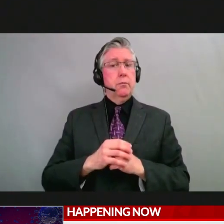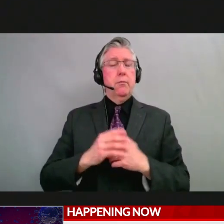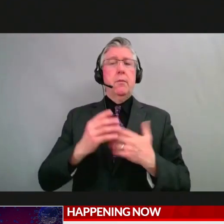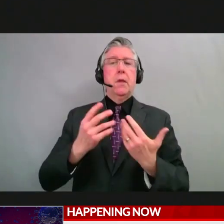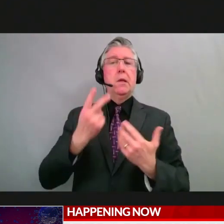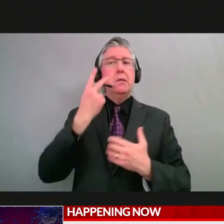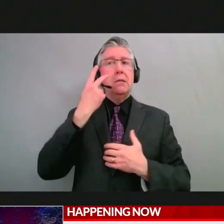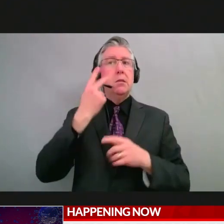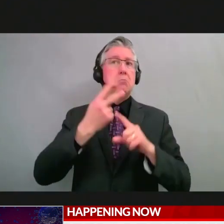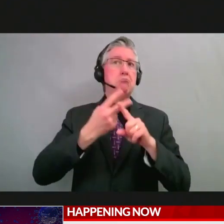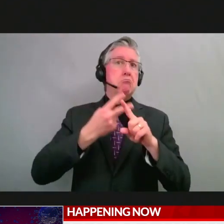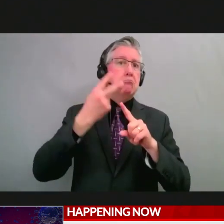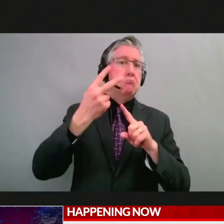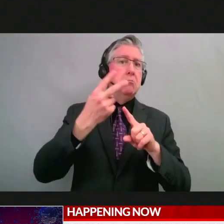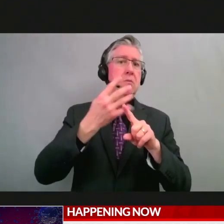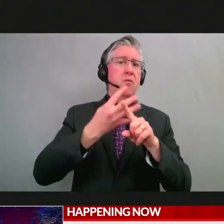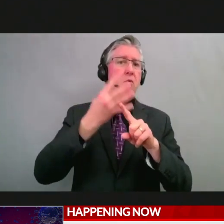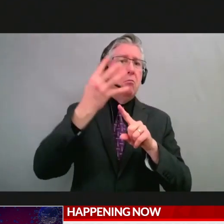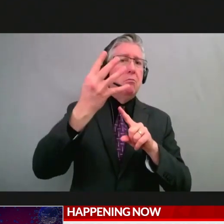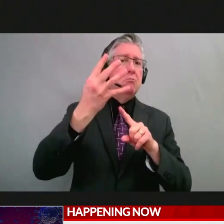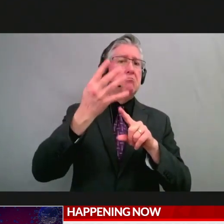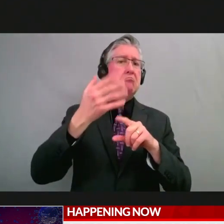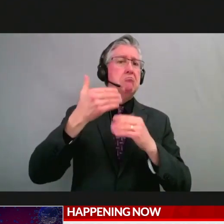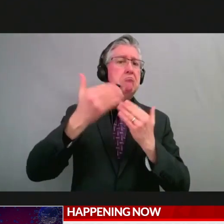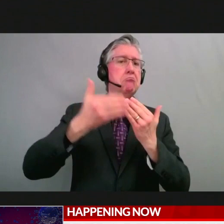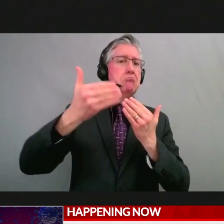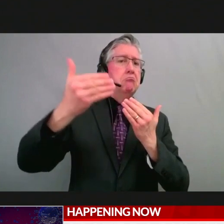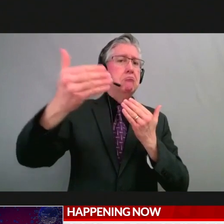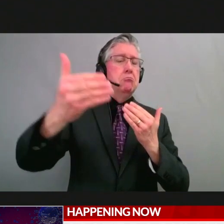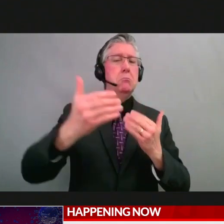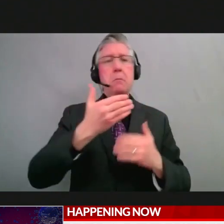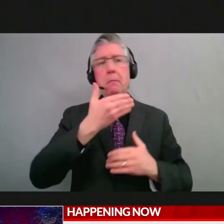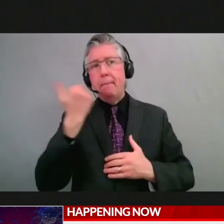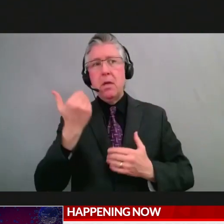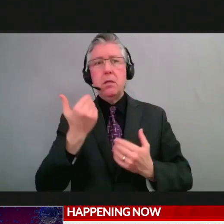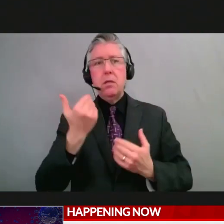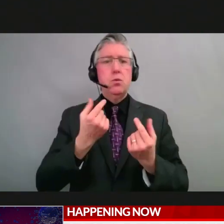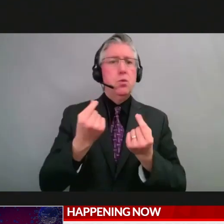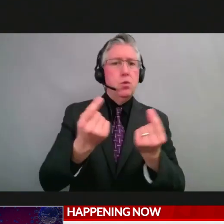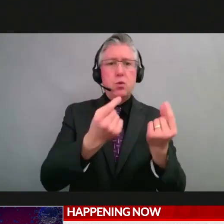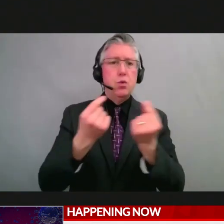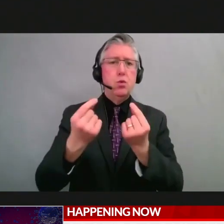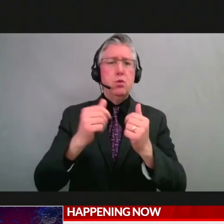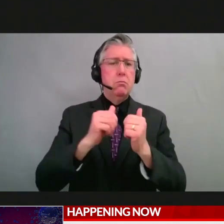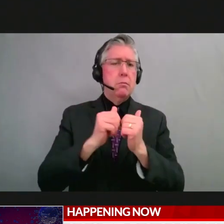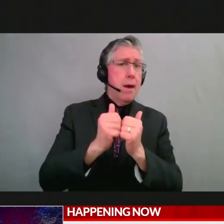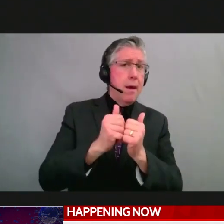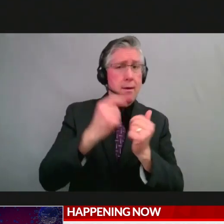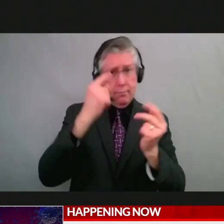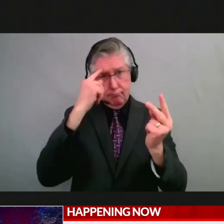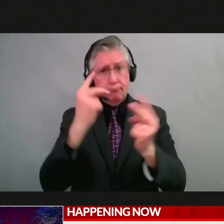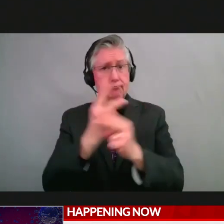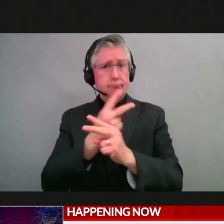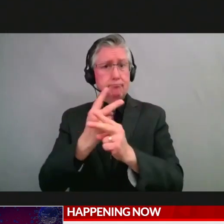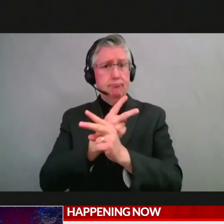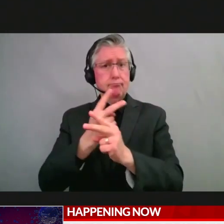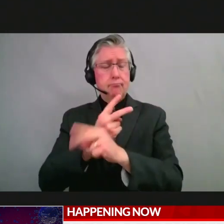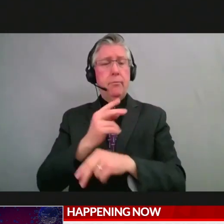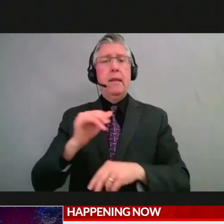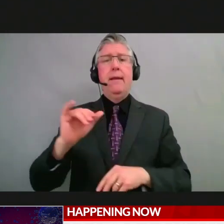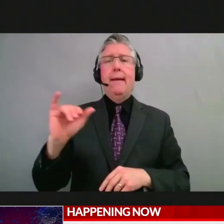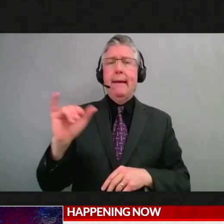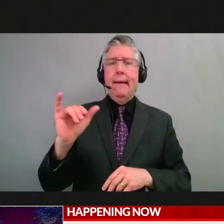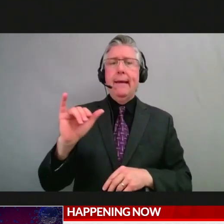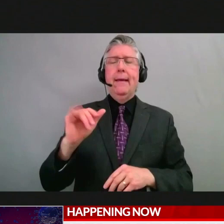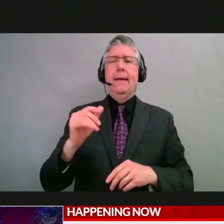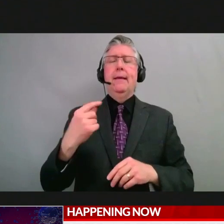months look like? What are the right strategies to work through that period? And then also thinking about, you know, what might be